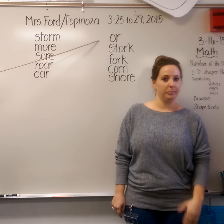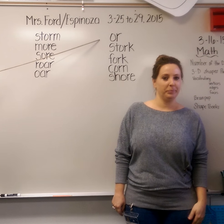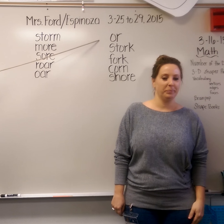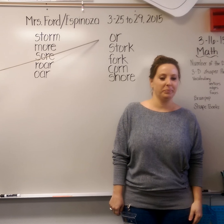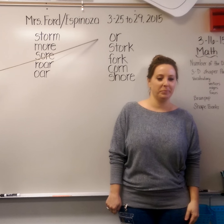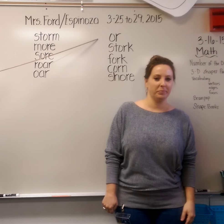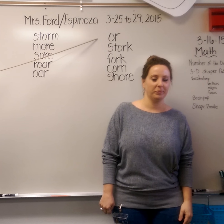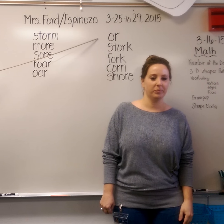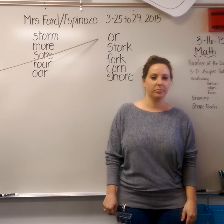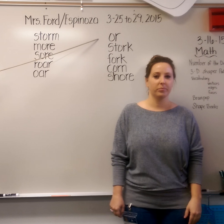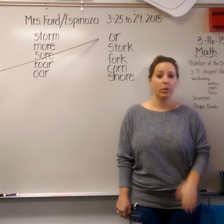Or.